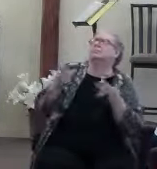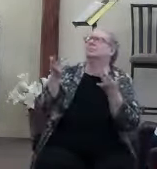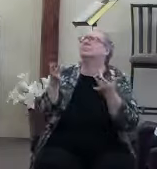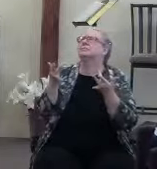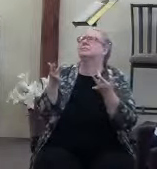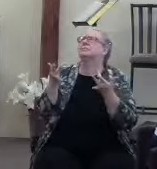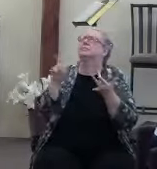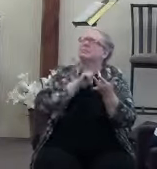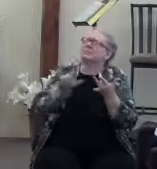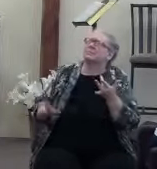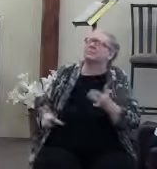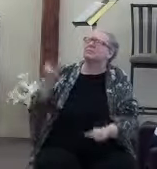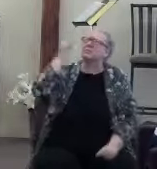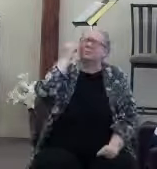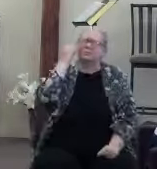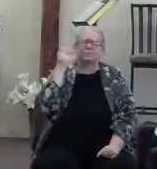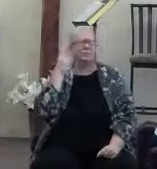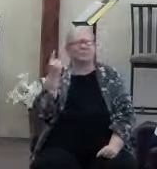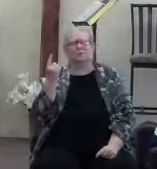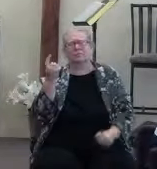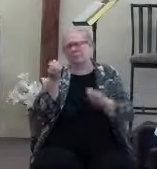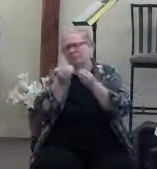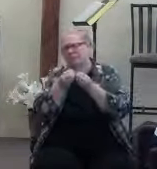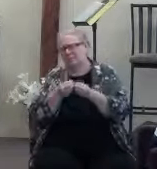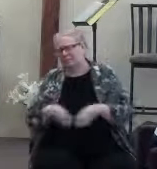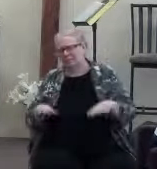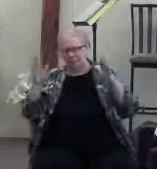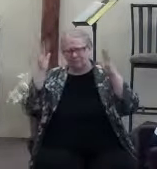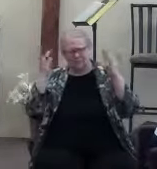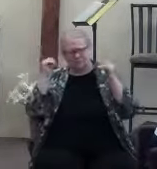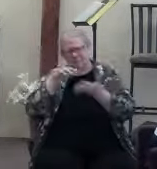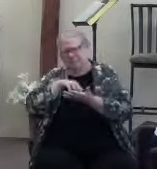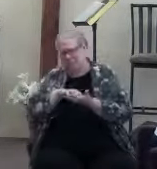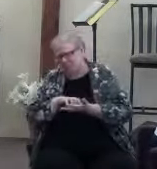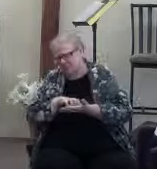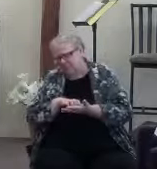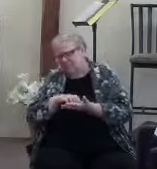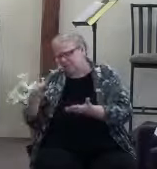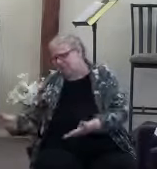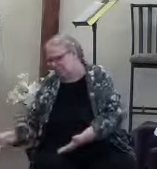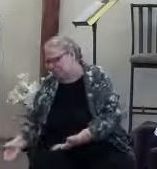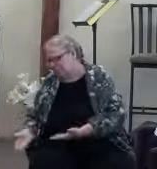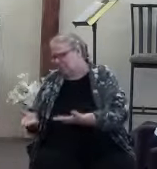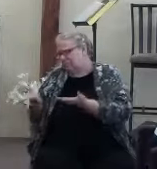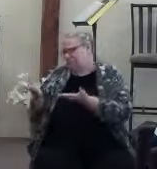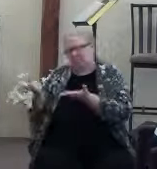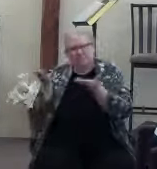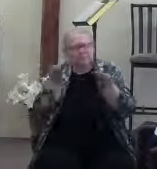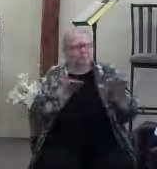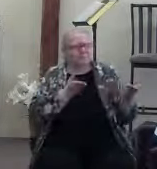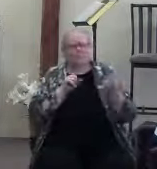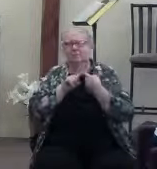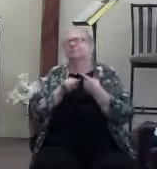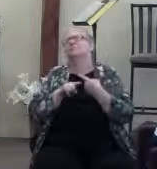And, Lord, if one of them has totally lost hope and they're weak, pick them up and carry them until they're strong enough and healed enough